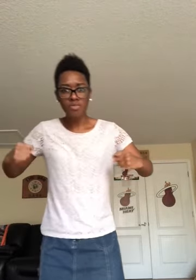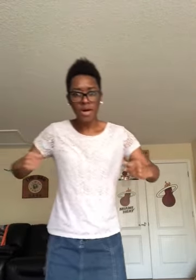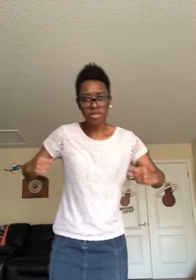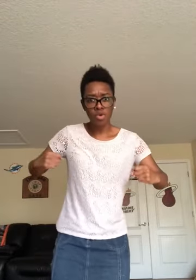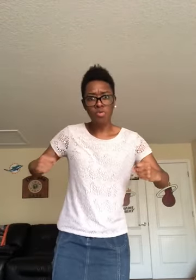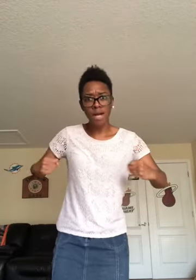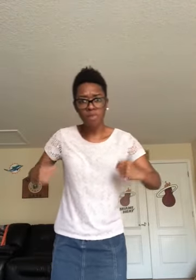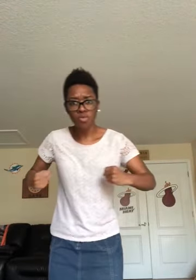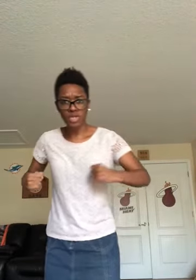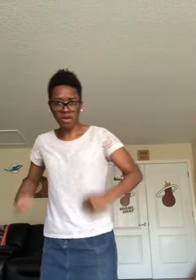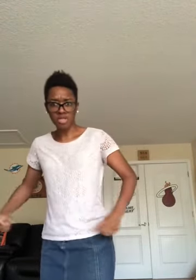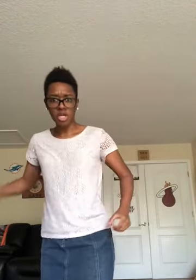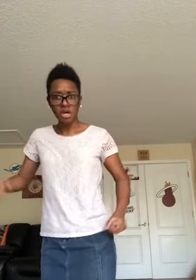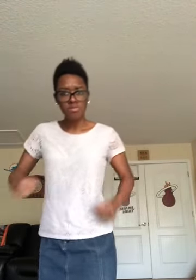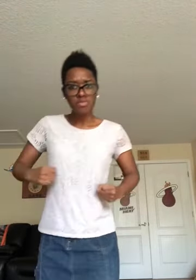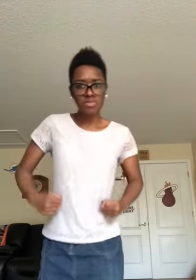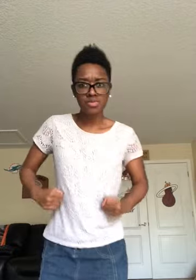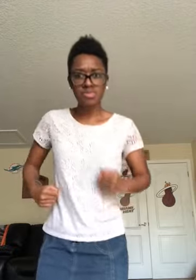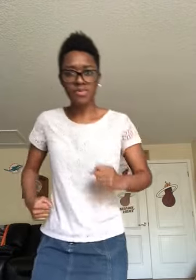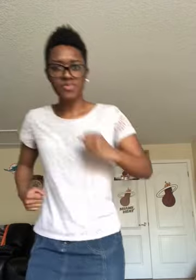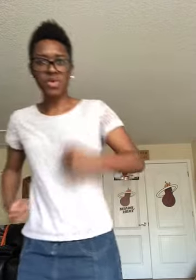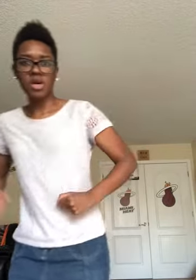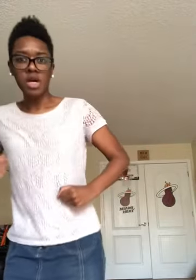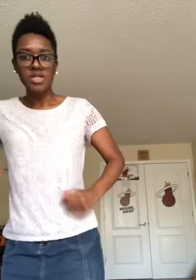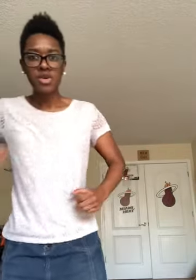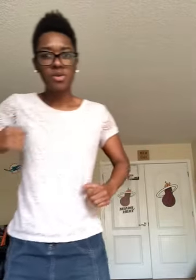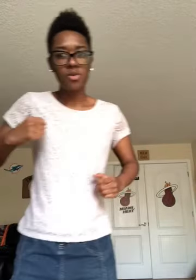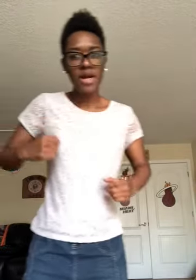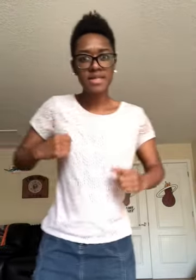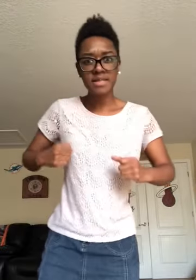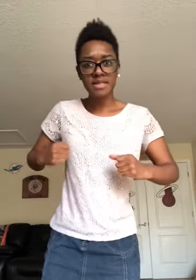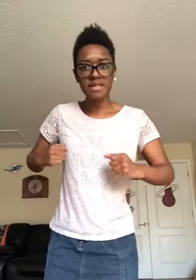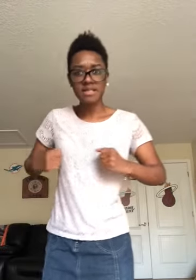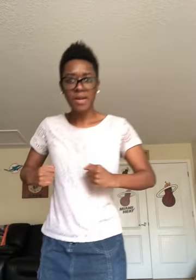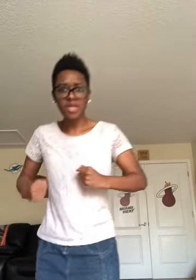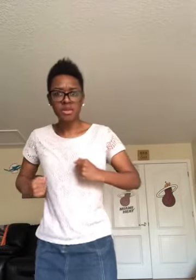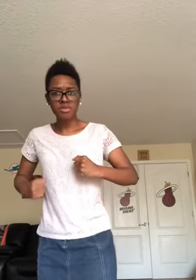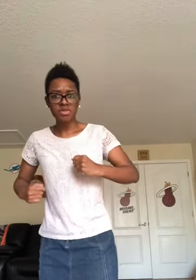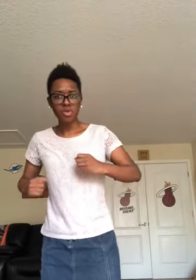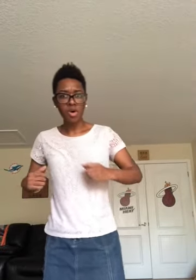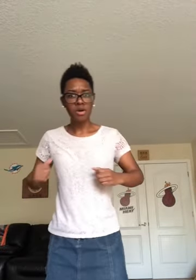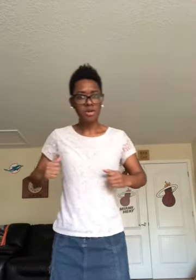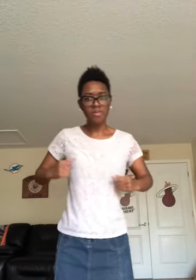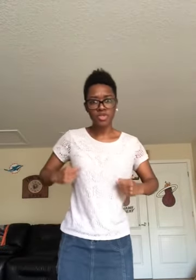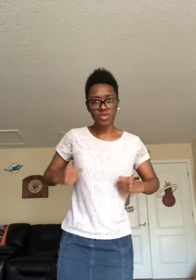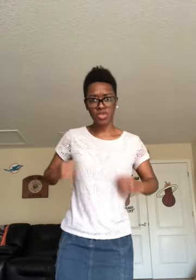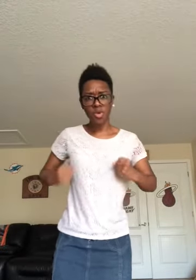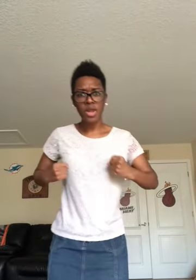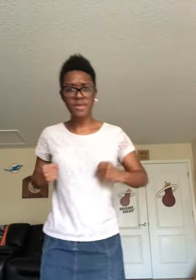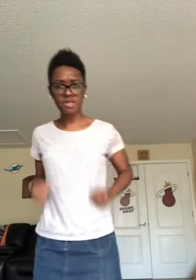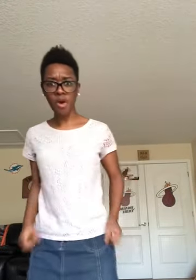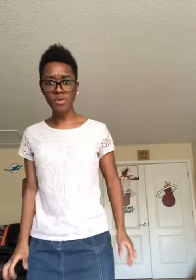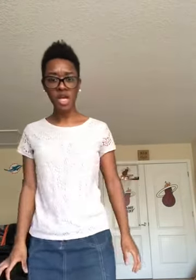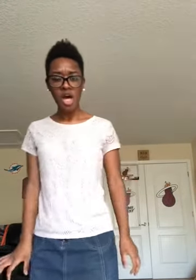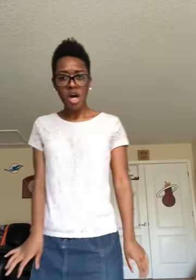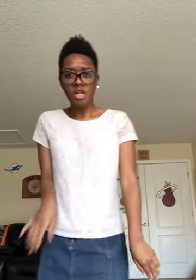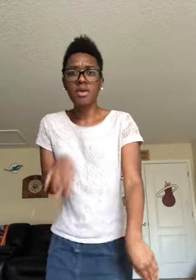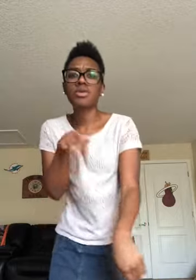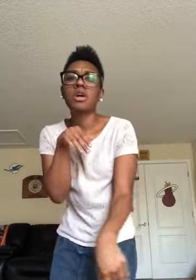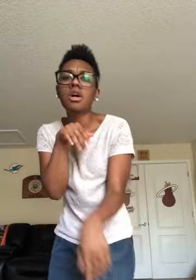I'm about to throw my bones out. So why Sammy the Butcher was throwing out his bones, there was a,